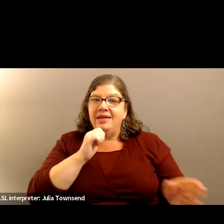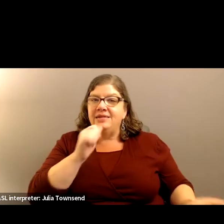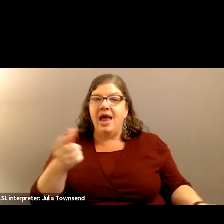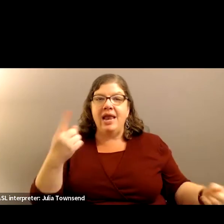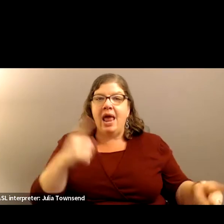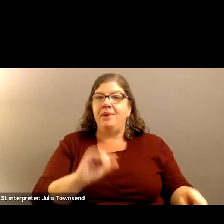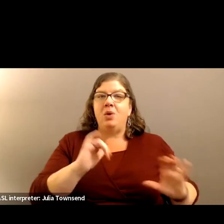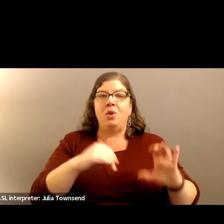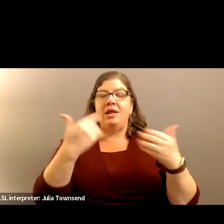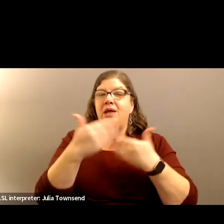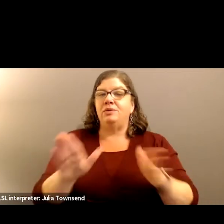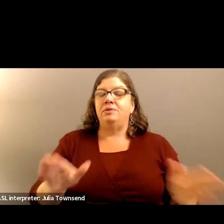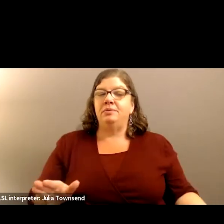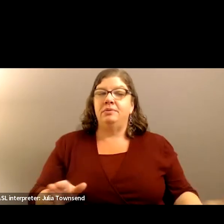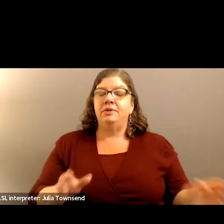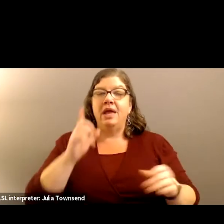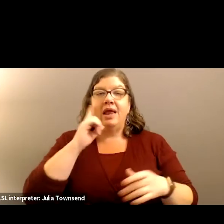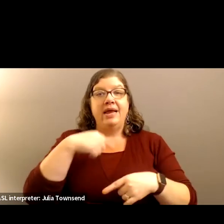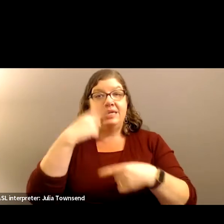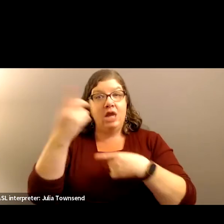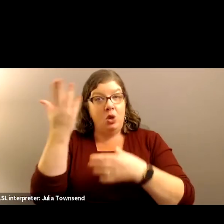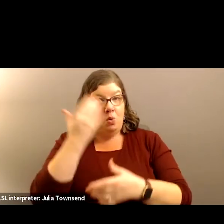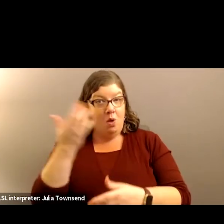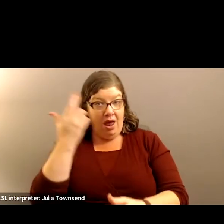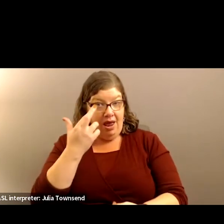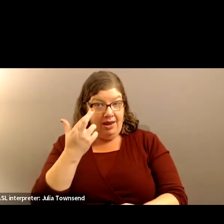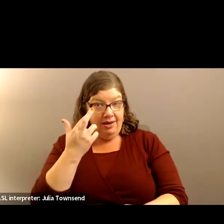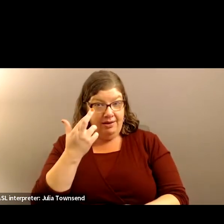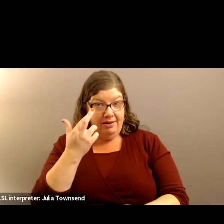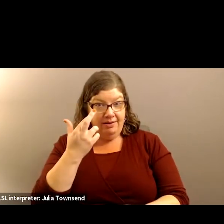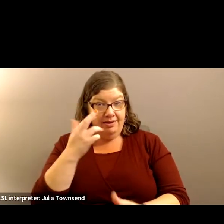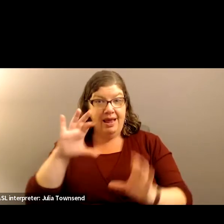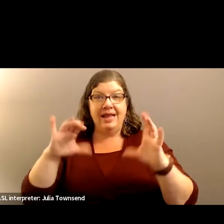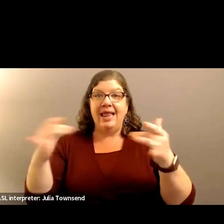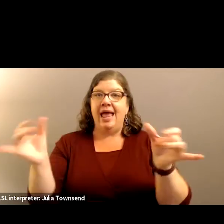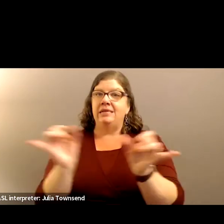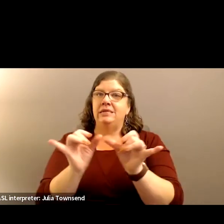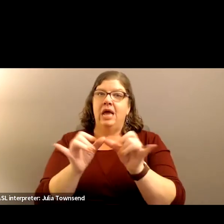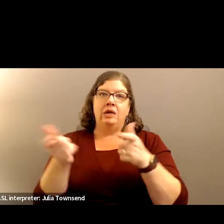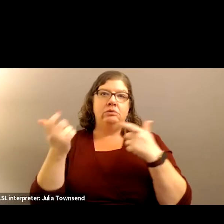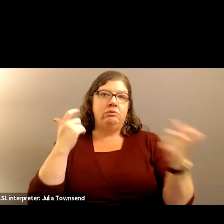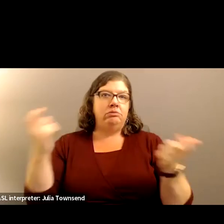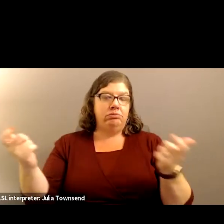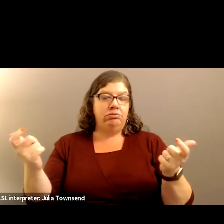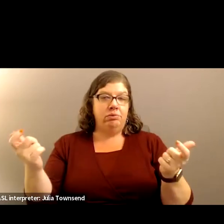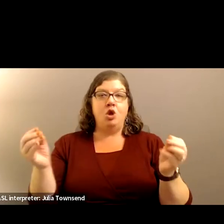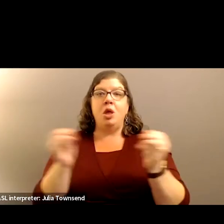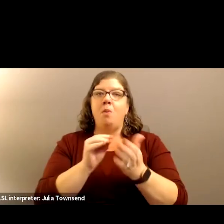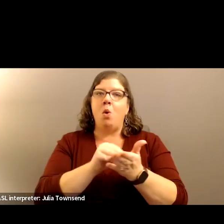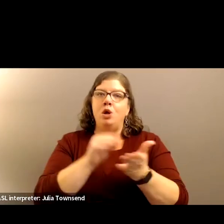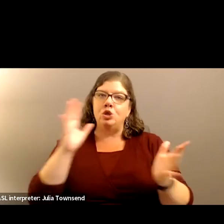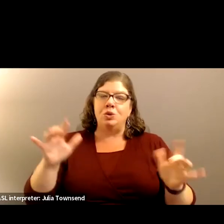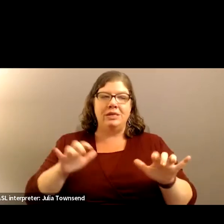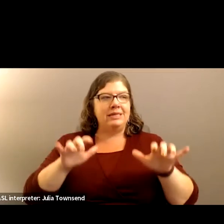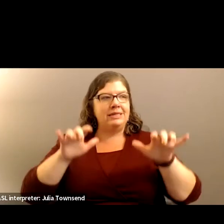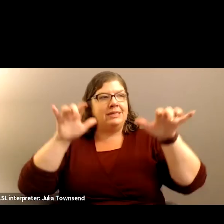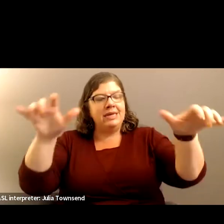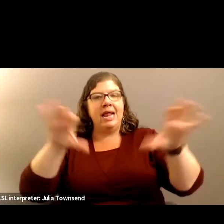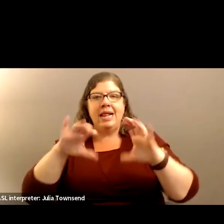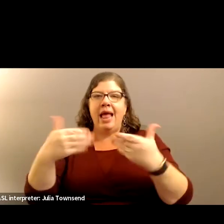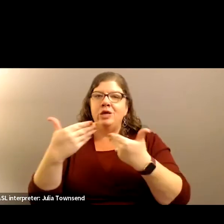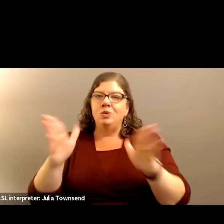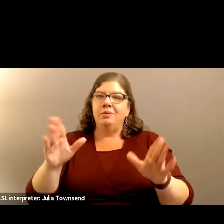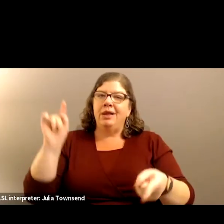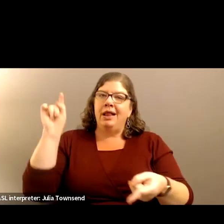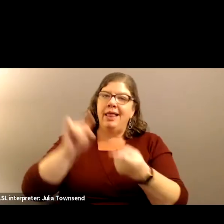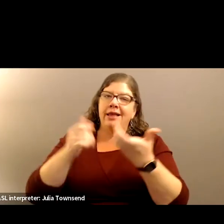happening in all classes, and I can tell you why. It's class size. The more students we have in our classrooms, the